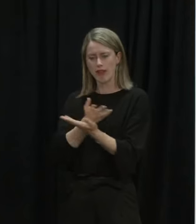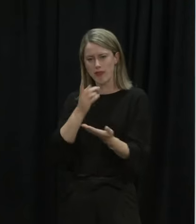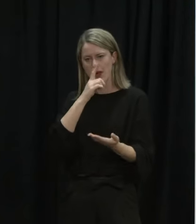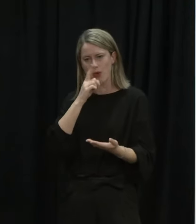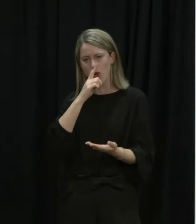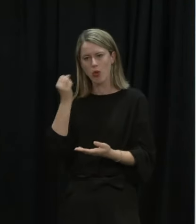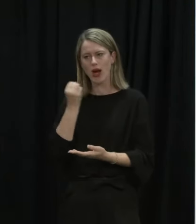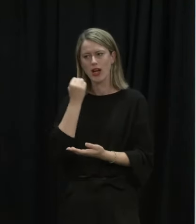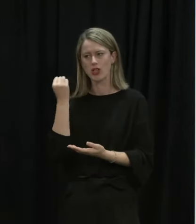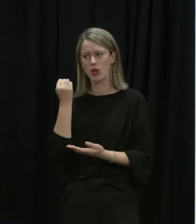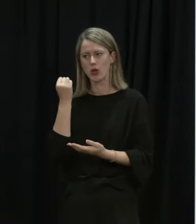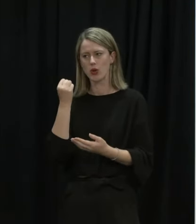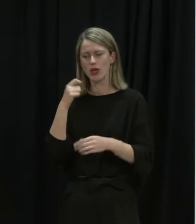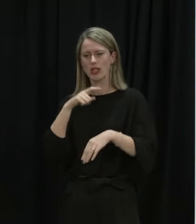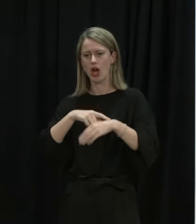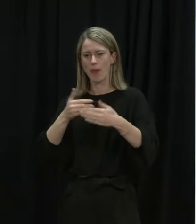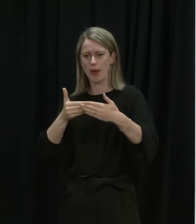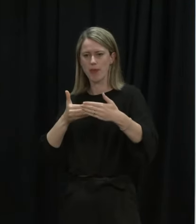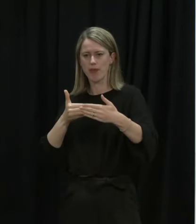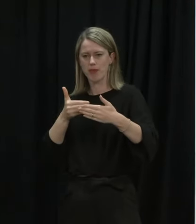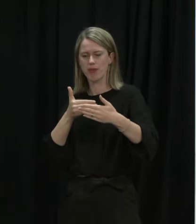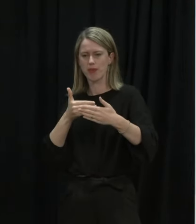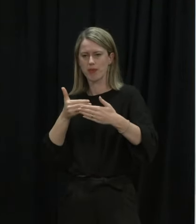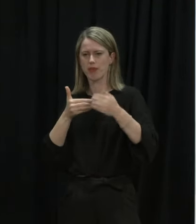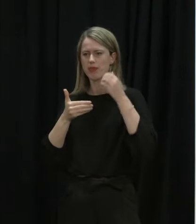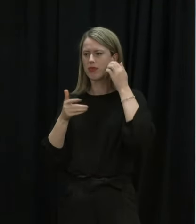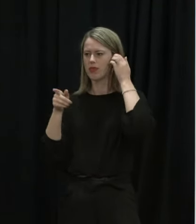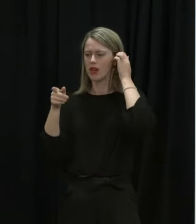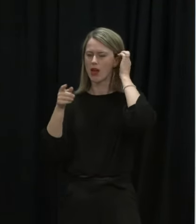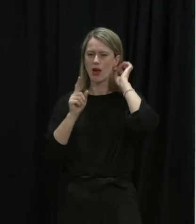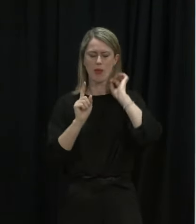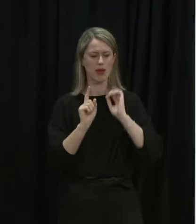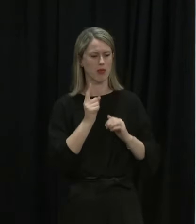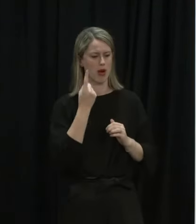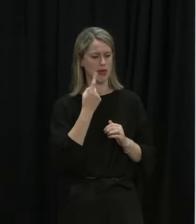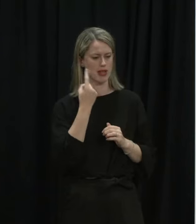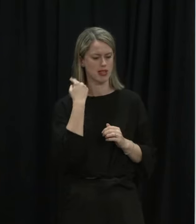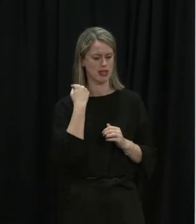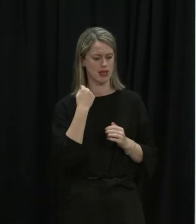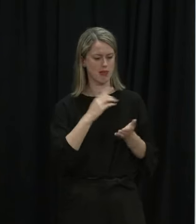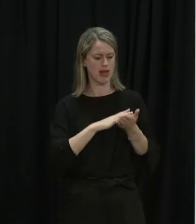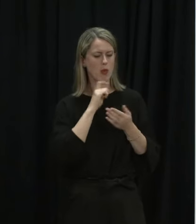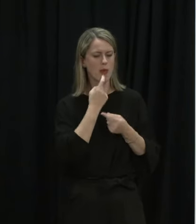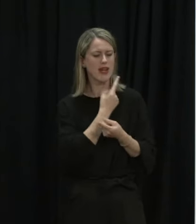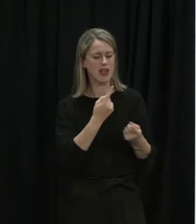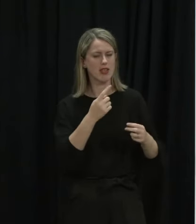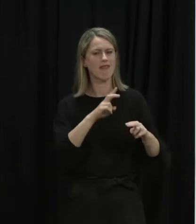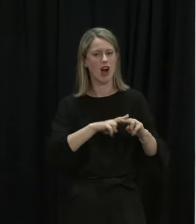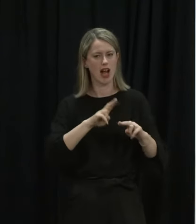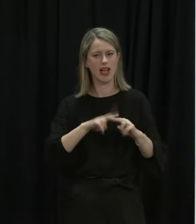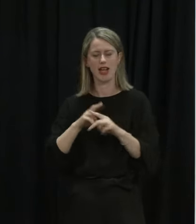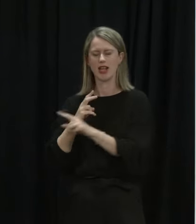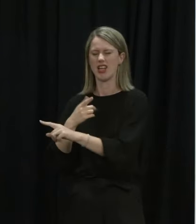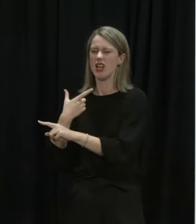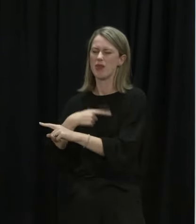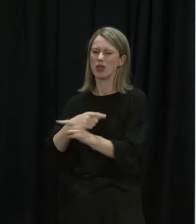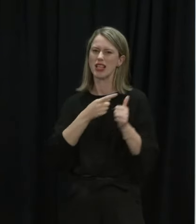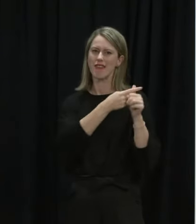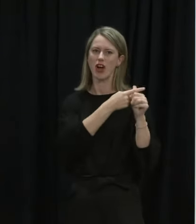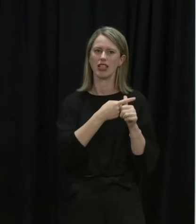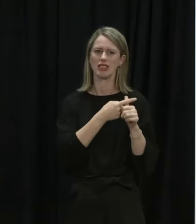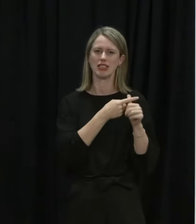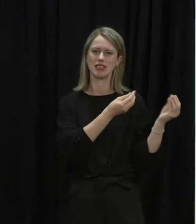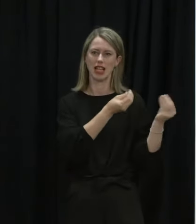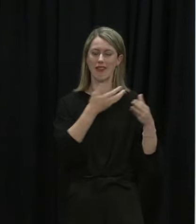in the Waikato as much notice as possible. The Prime Minister said on Monday it was going to come on Friday. That's right. It's because the public health advice gets